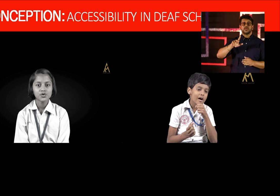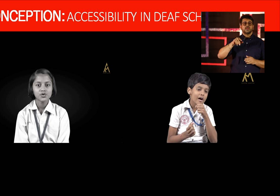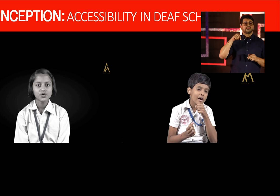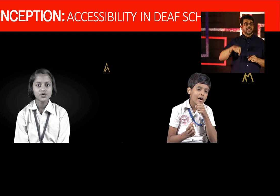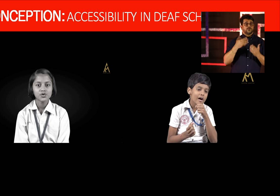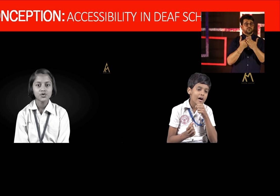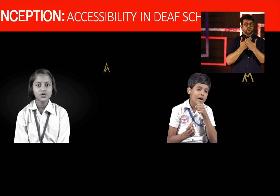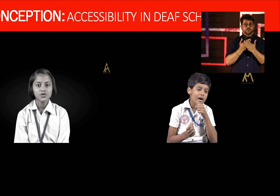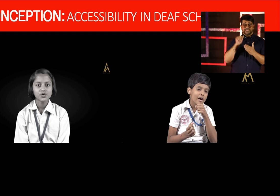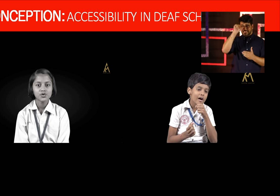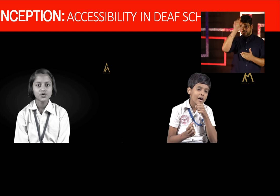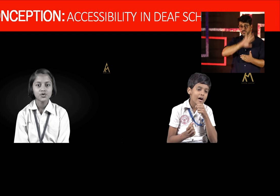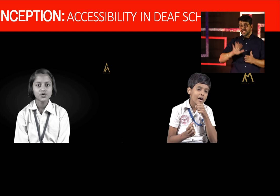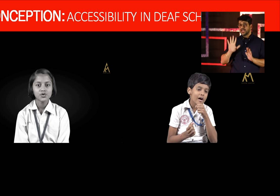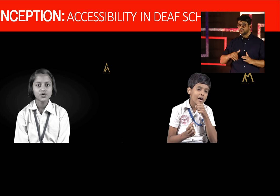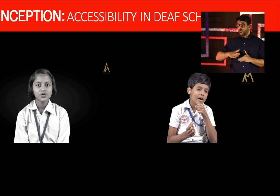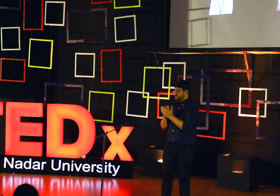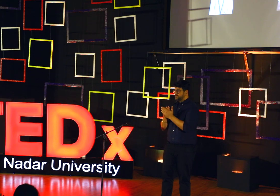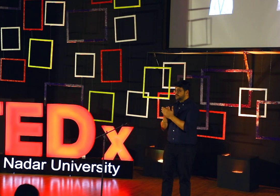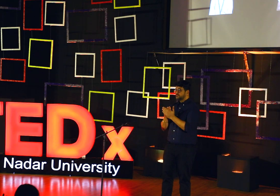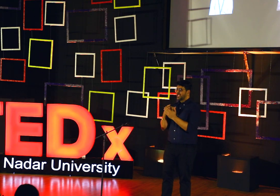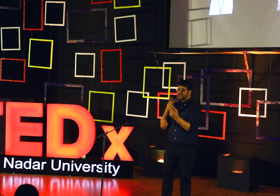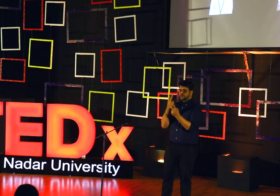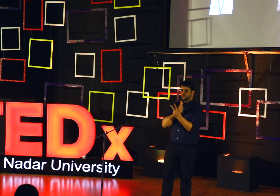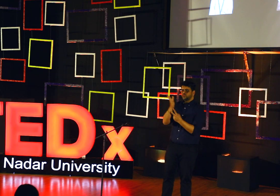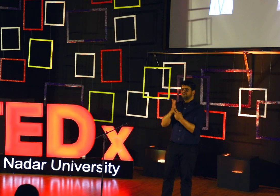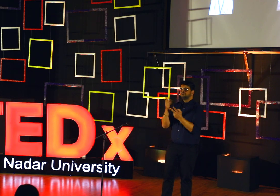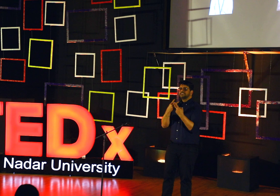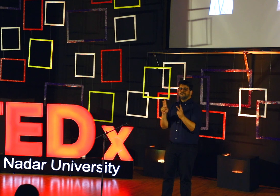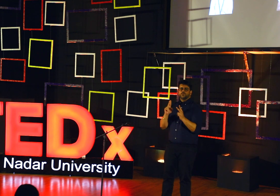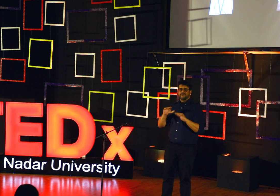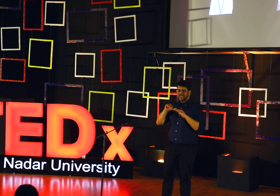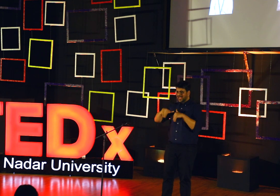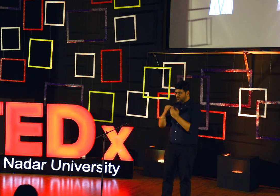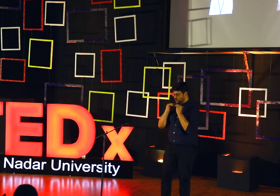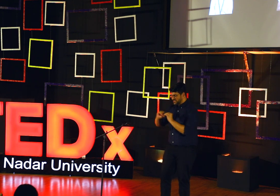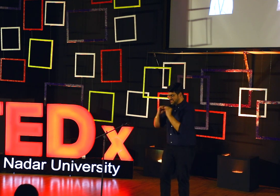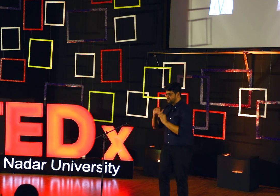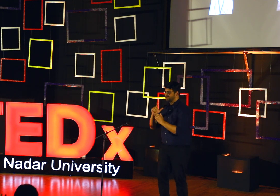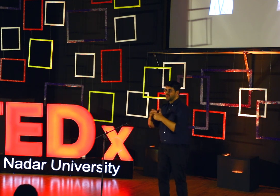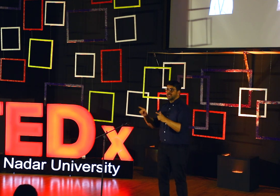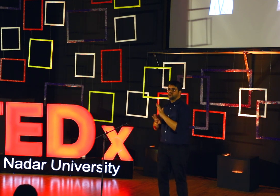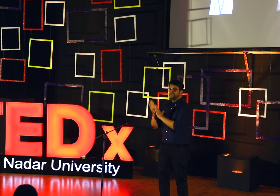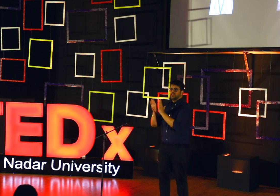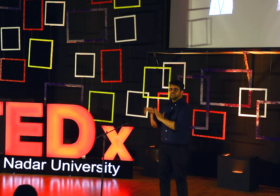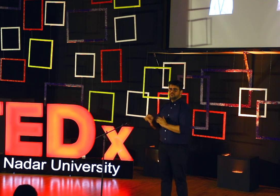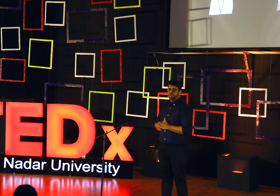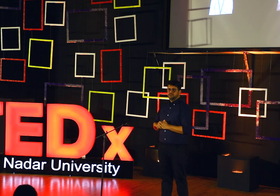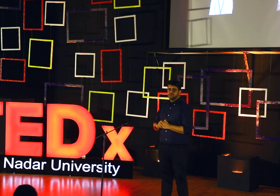Now, many schools in India, there are over 350 special schools in the country. There are two different methodologies which teachers use to teach